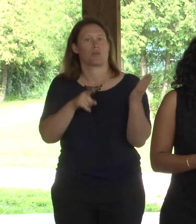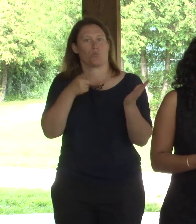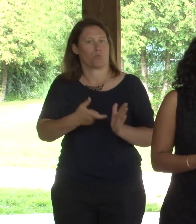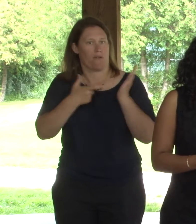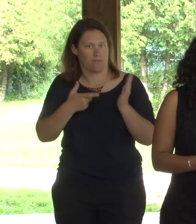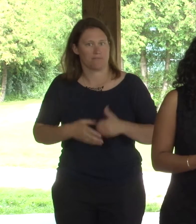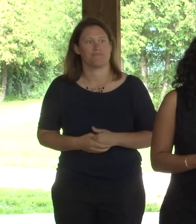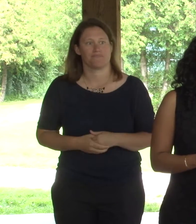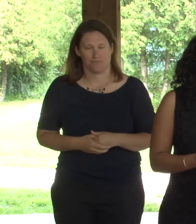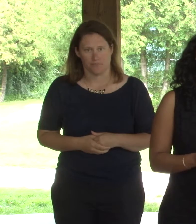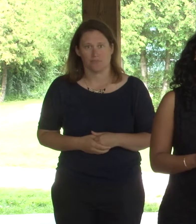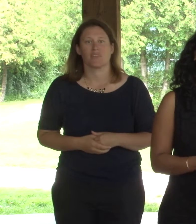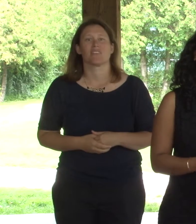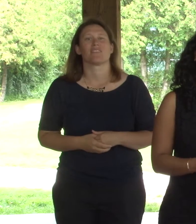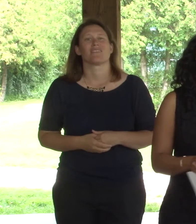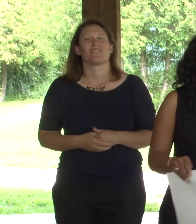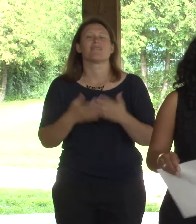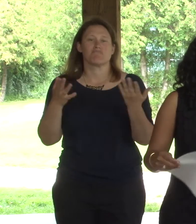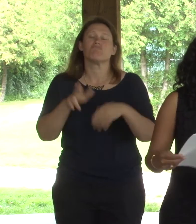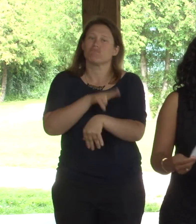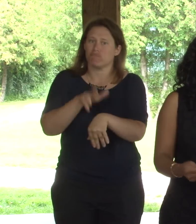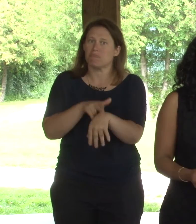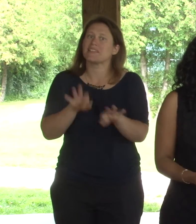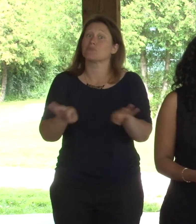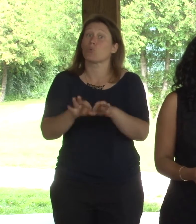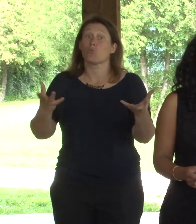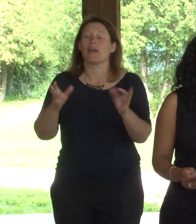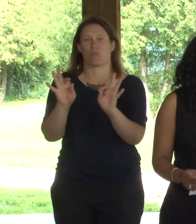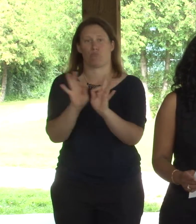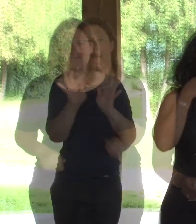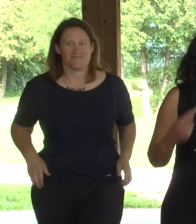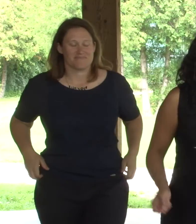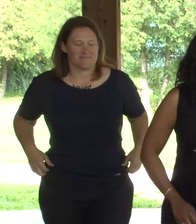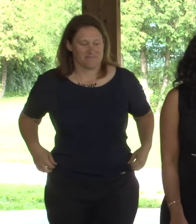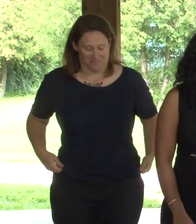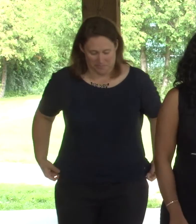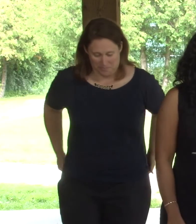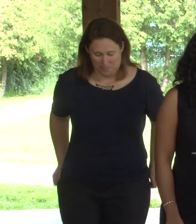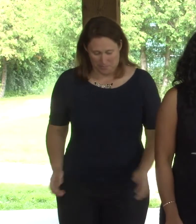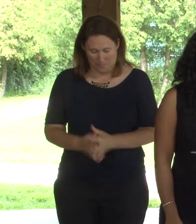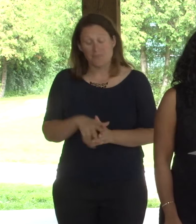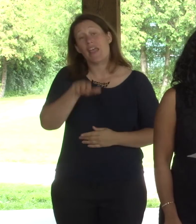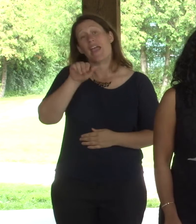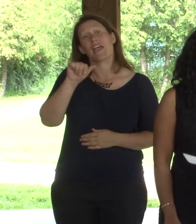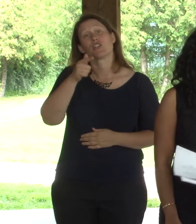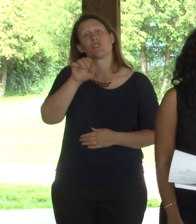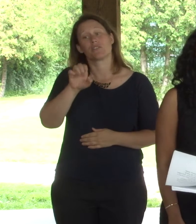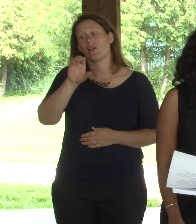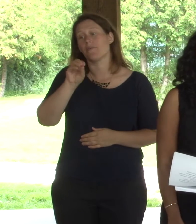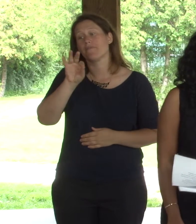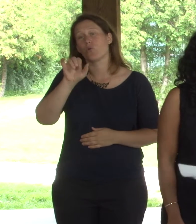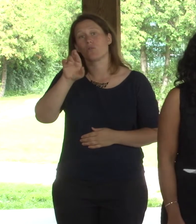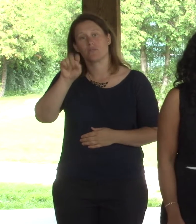also you want to make sure that you get the best price and the best customer service. At hcomfort.com, we carry a large